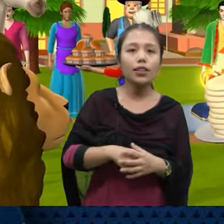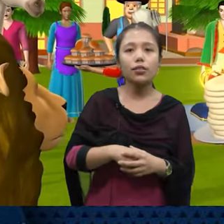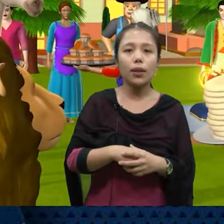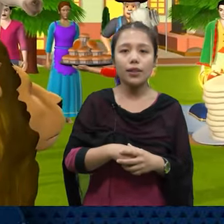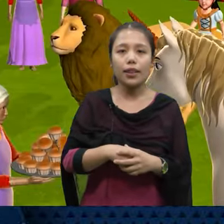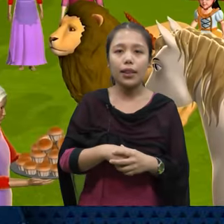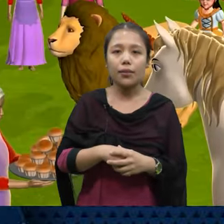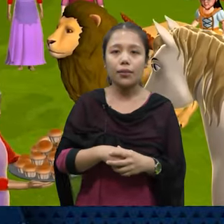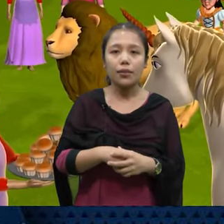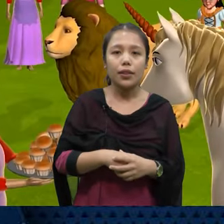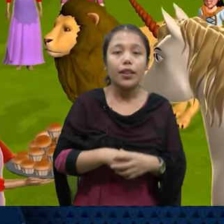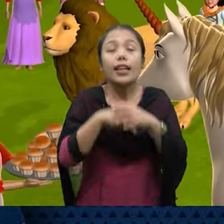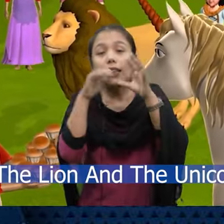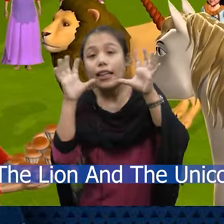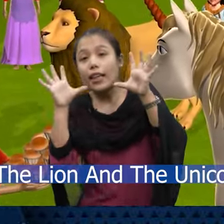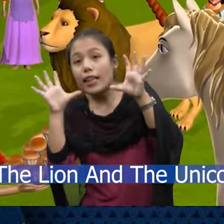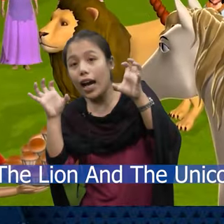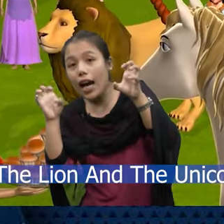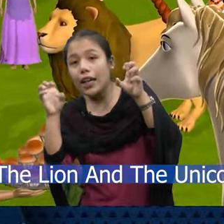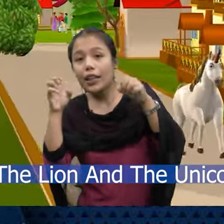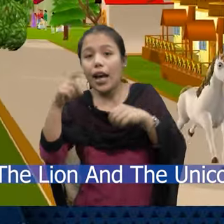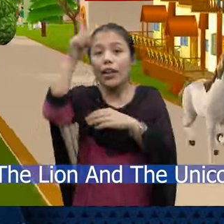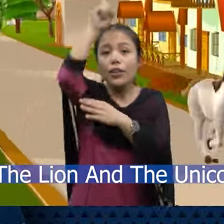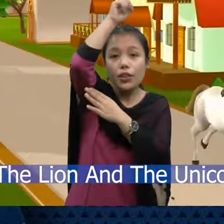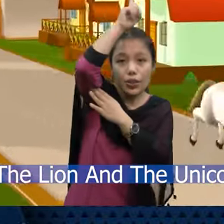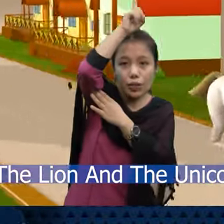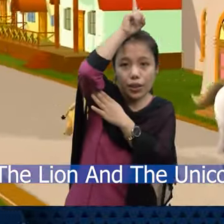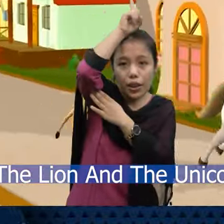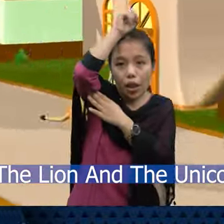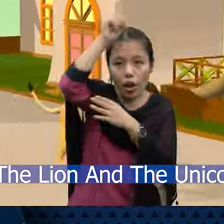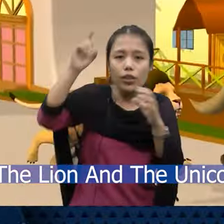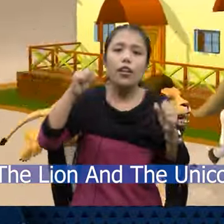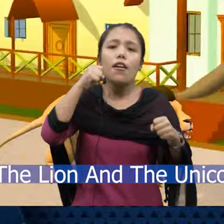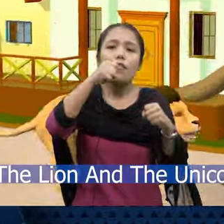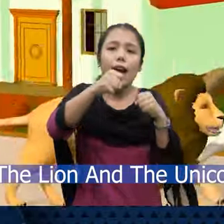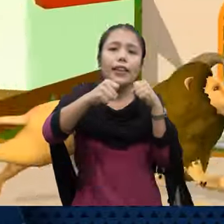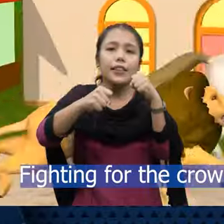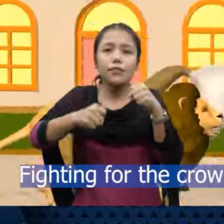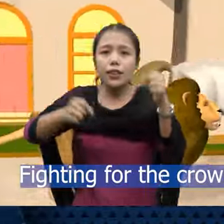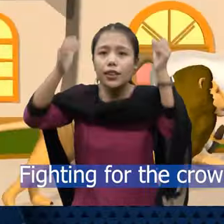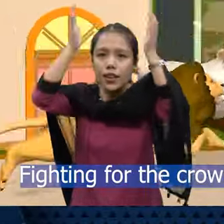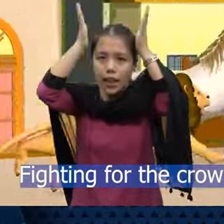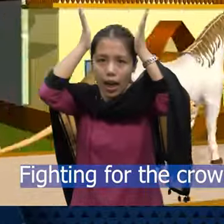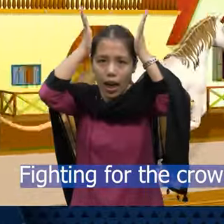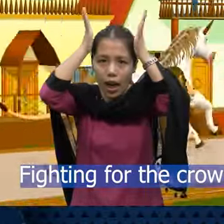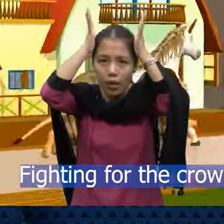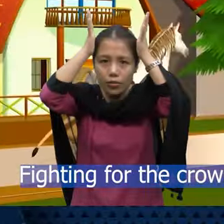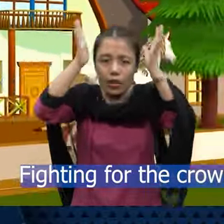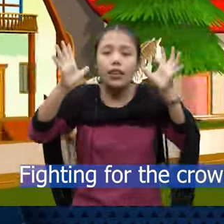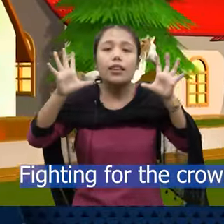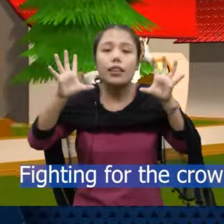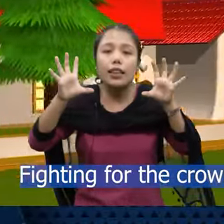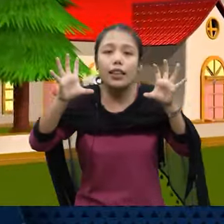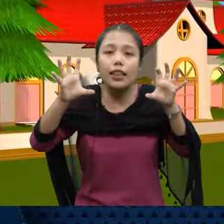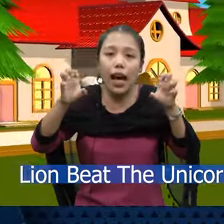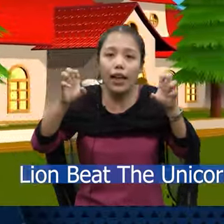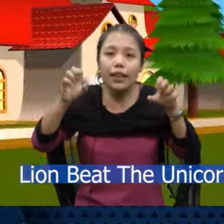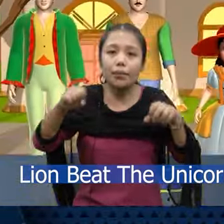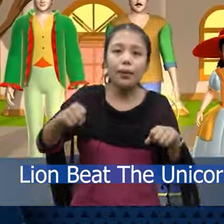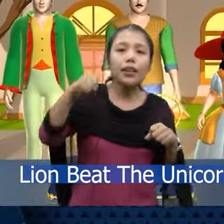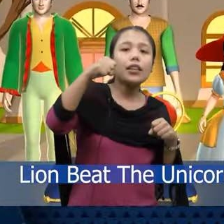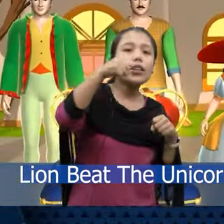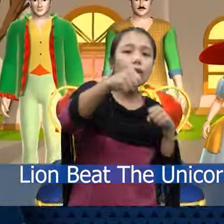let's do once again The lion and the unicorn fighting for the crown The